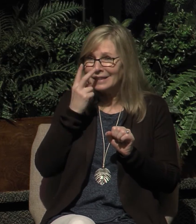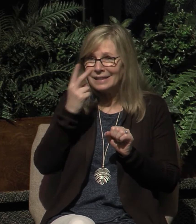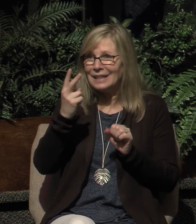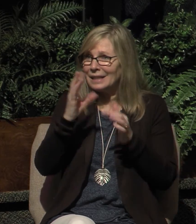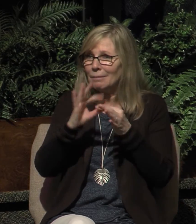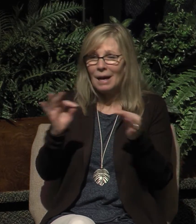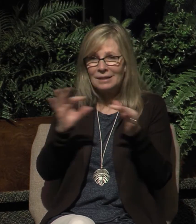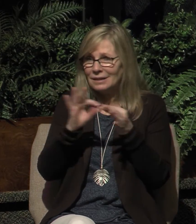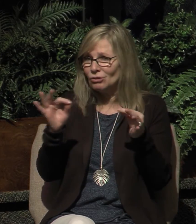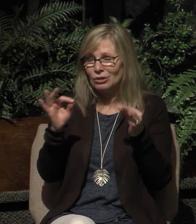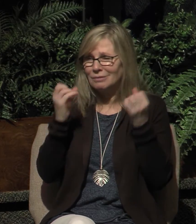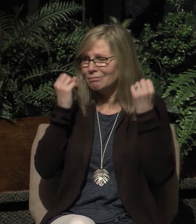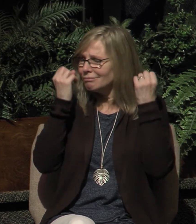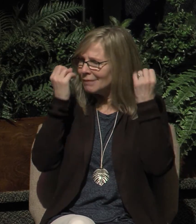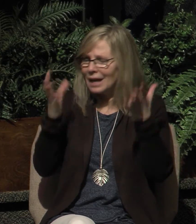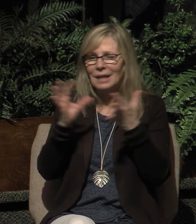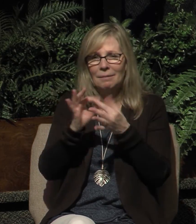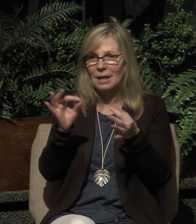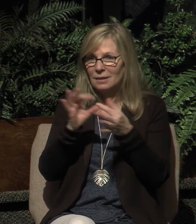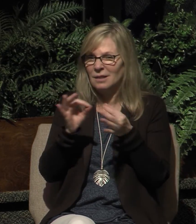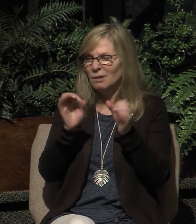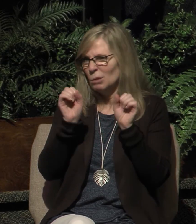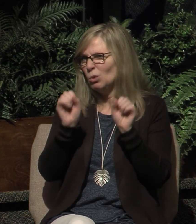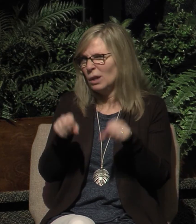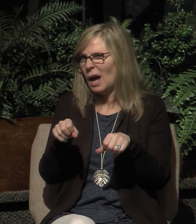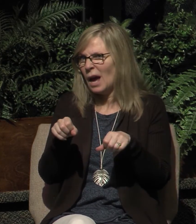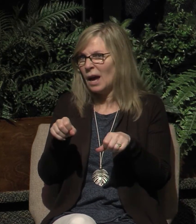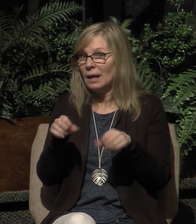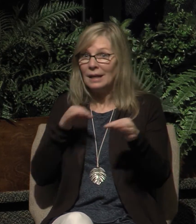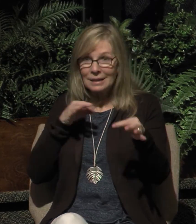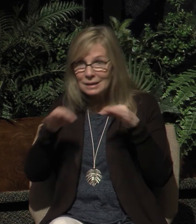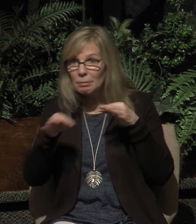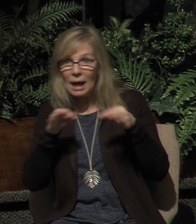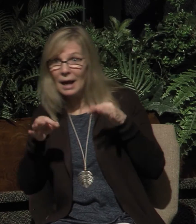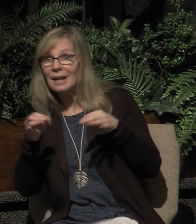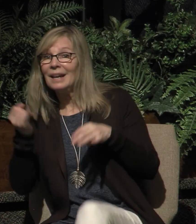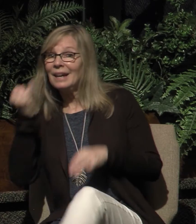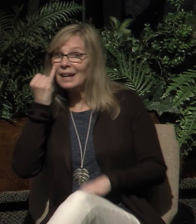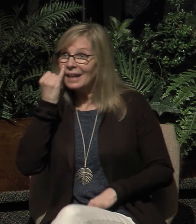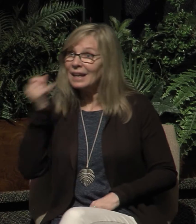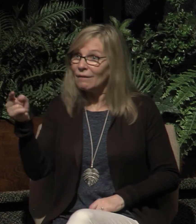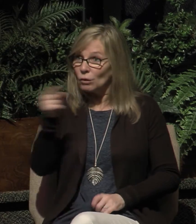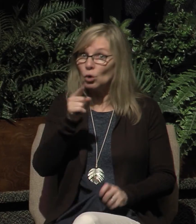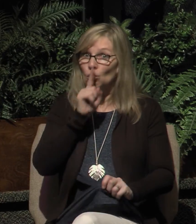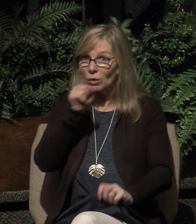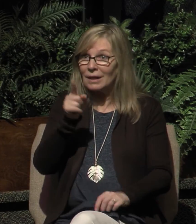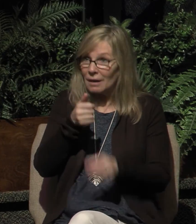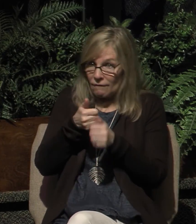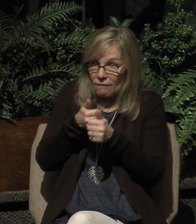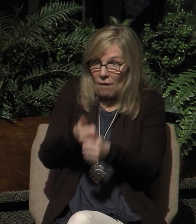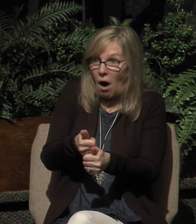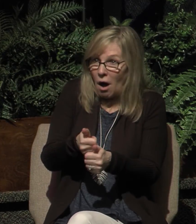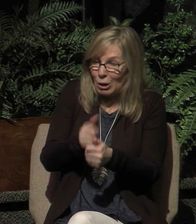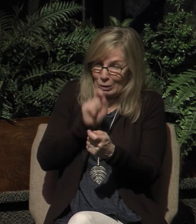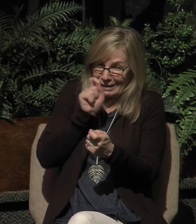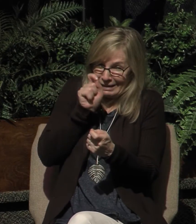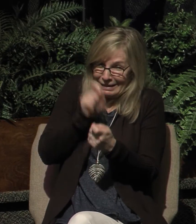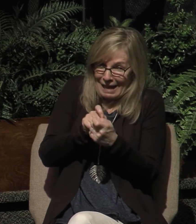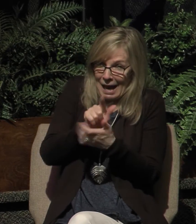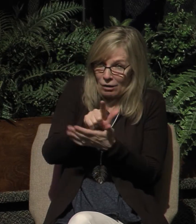time to deal with this now, but you can listen to those messages that explain that if you were to really follow the letter of the law of the